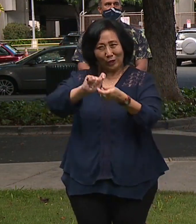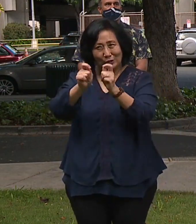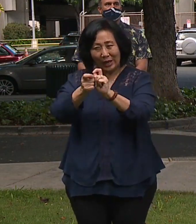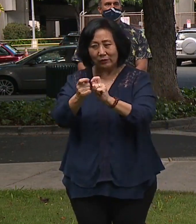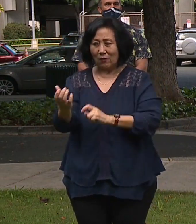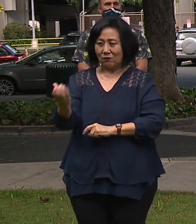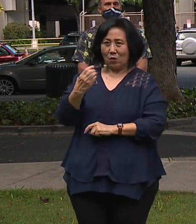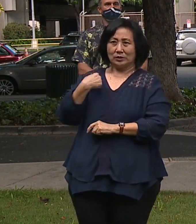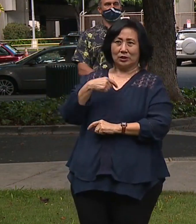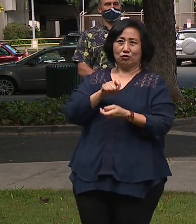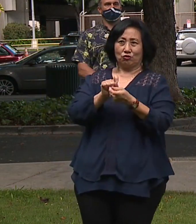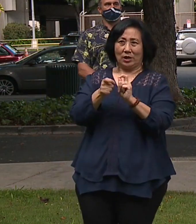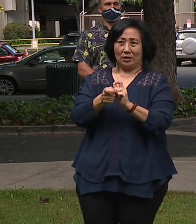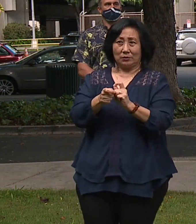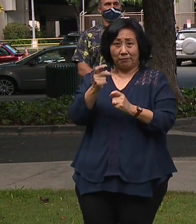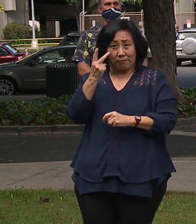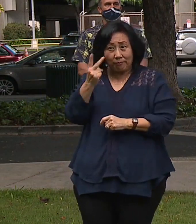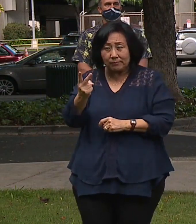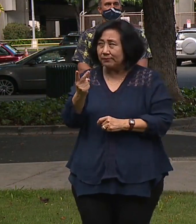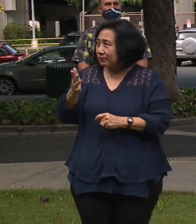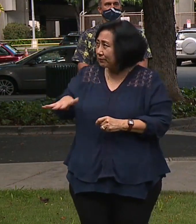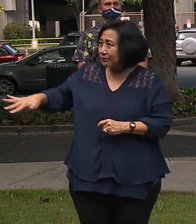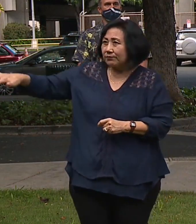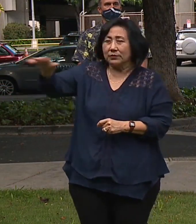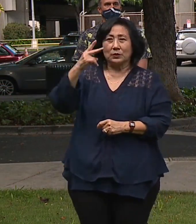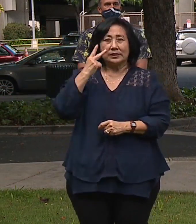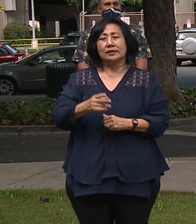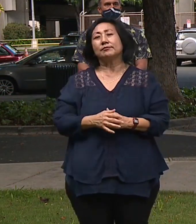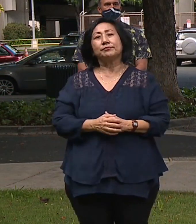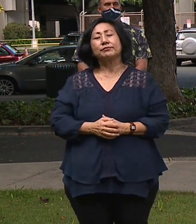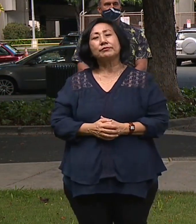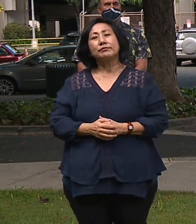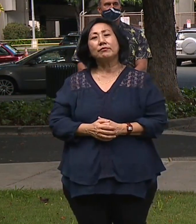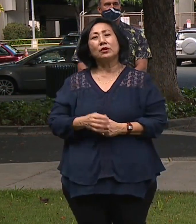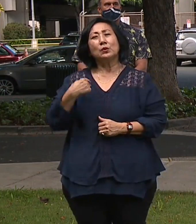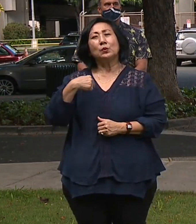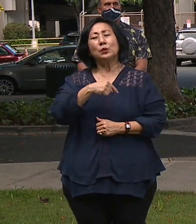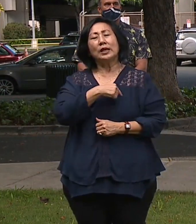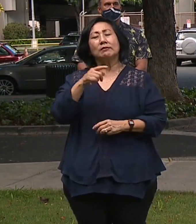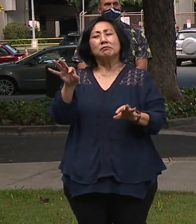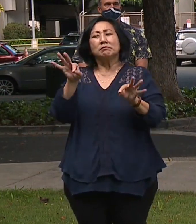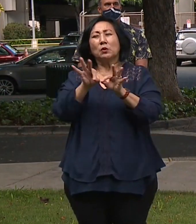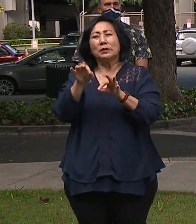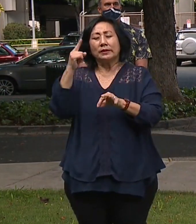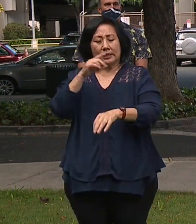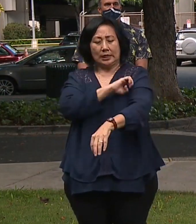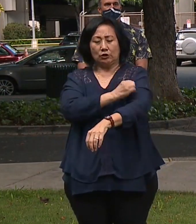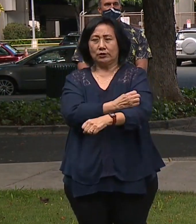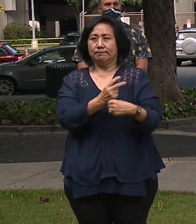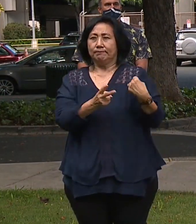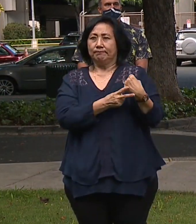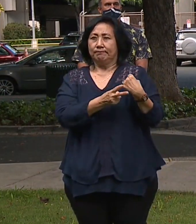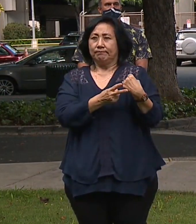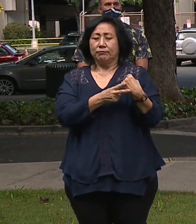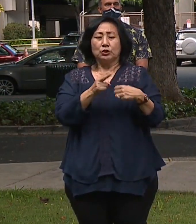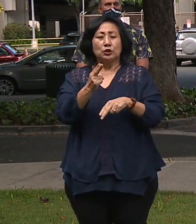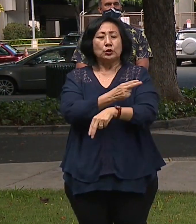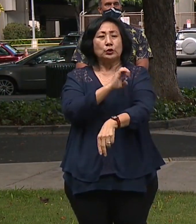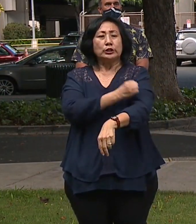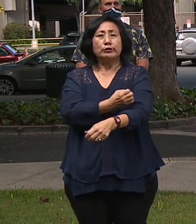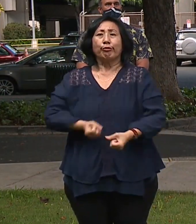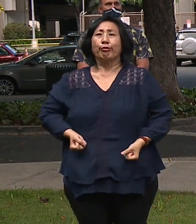change because of what we see at our doorsteps. And part of it is being energy efficient. You know, how do we use energy